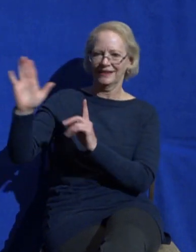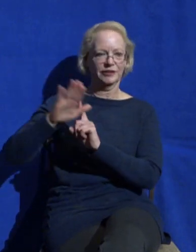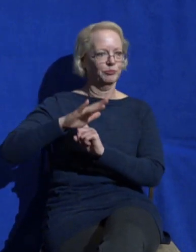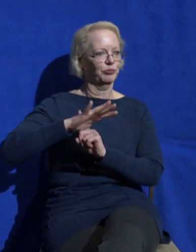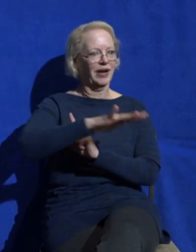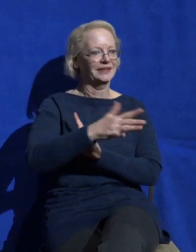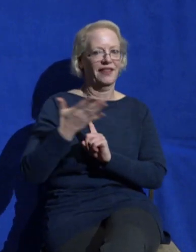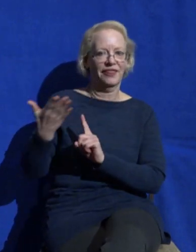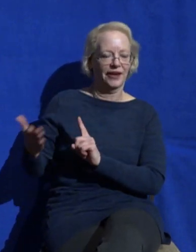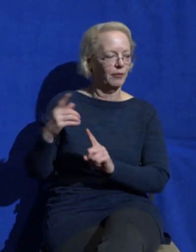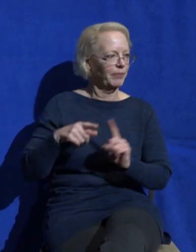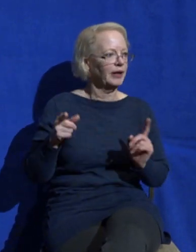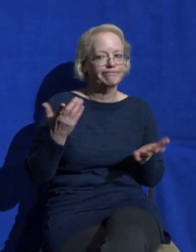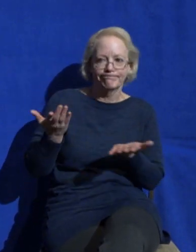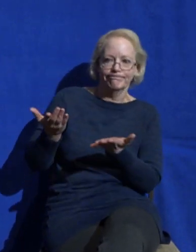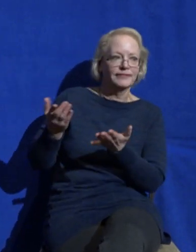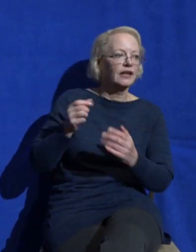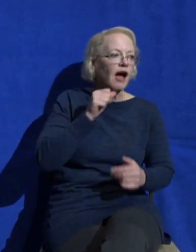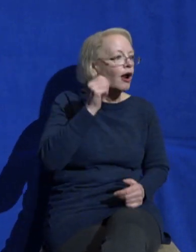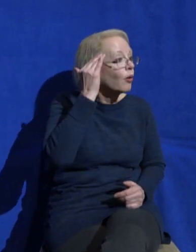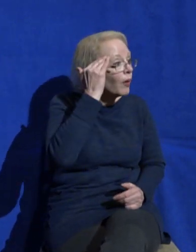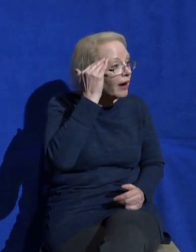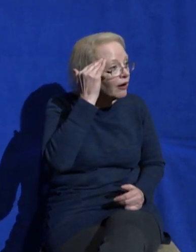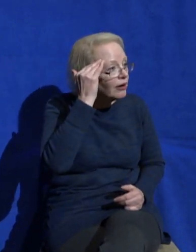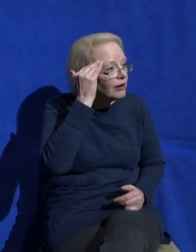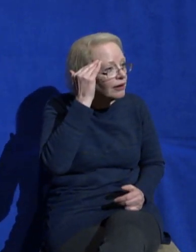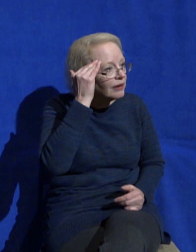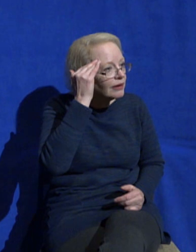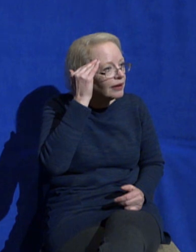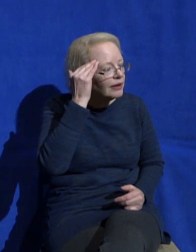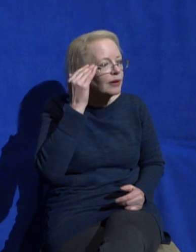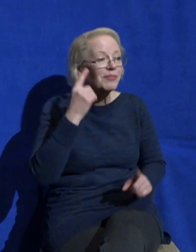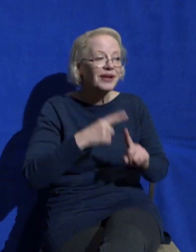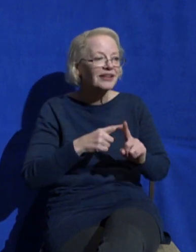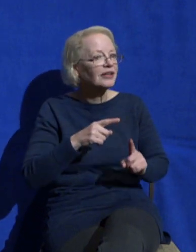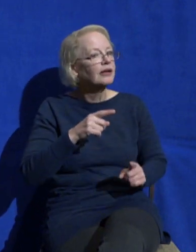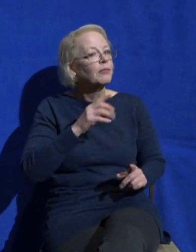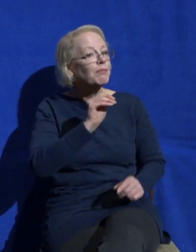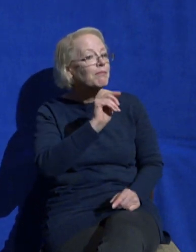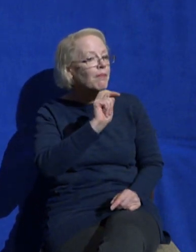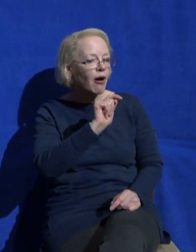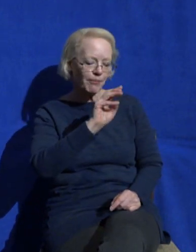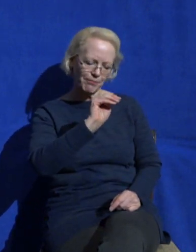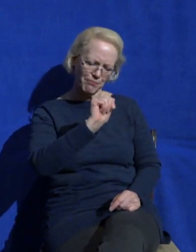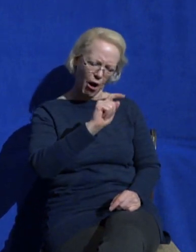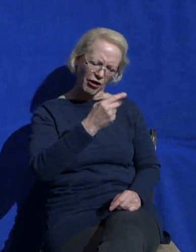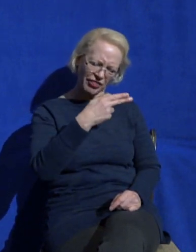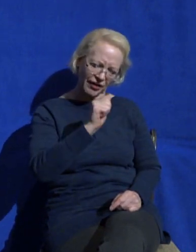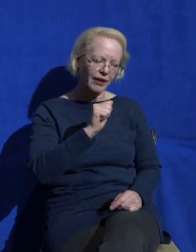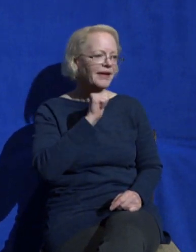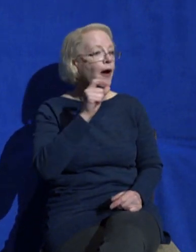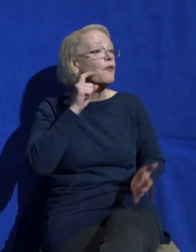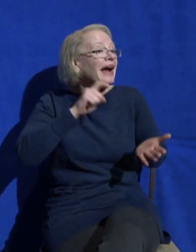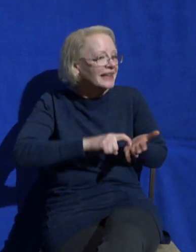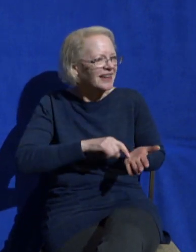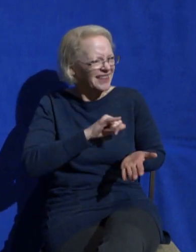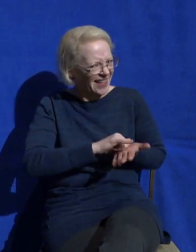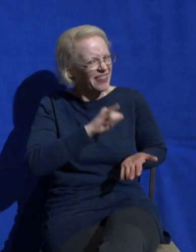and she's not even aware of the toll that is taking on her soul. So look at how she's described in Luke chapter